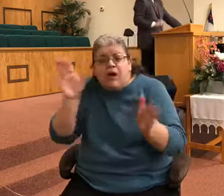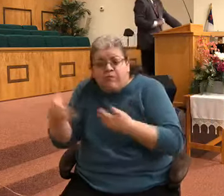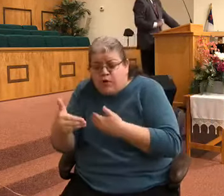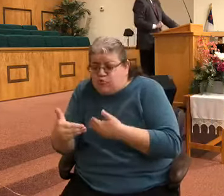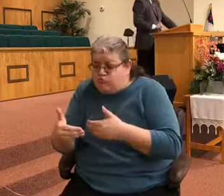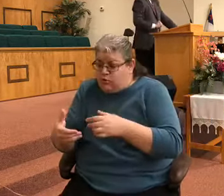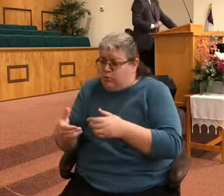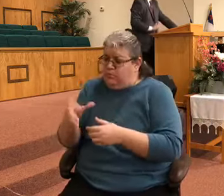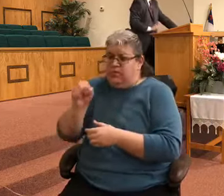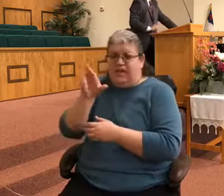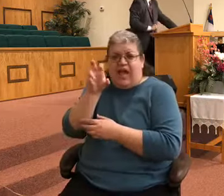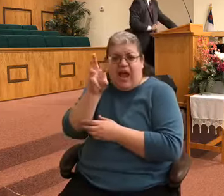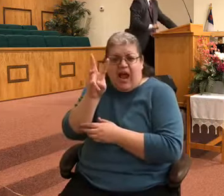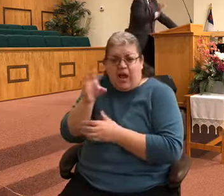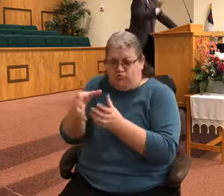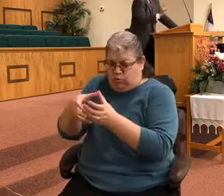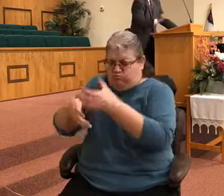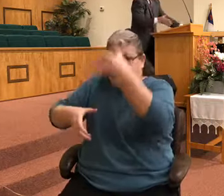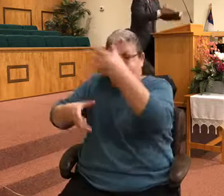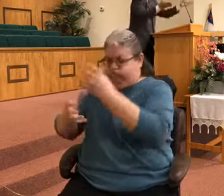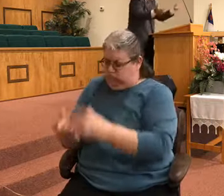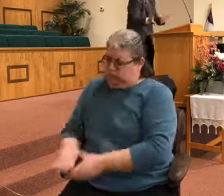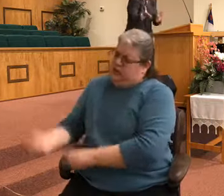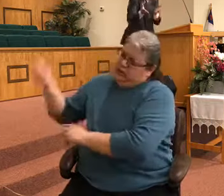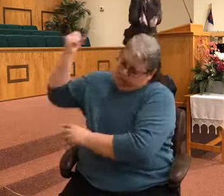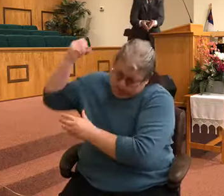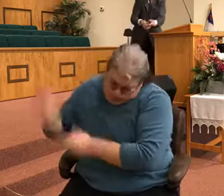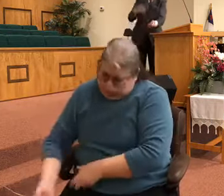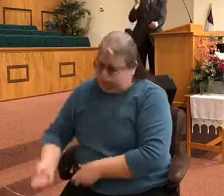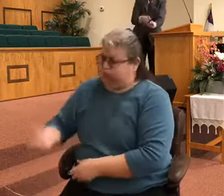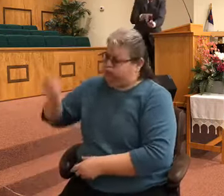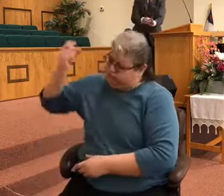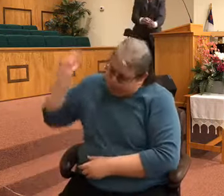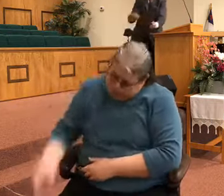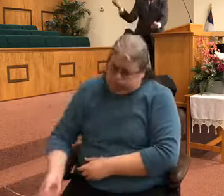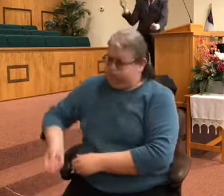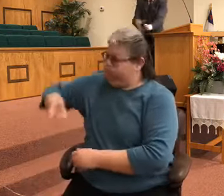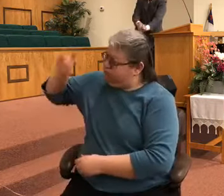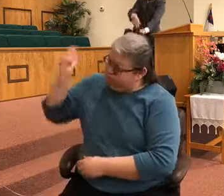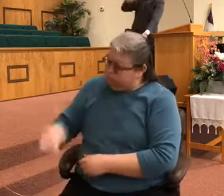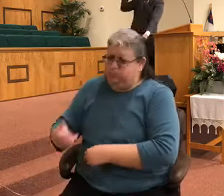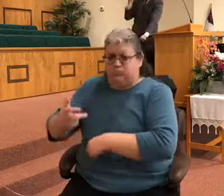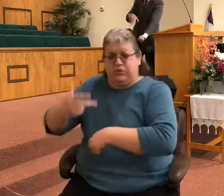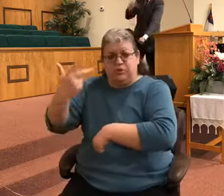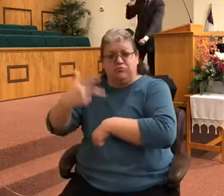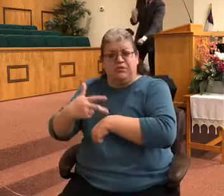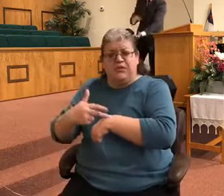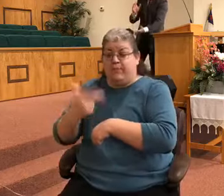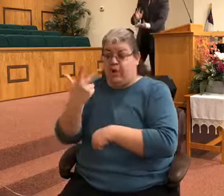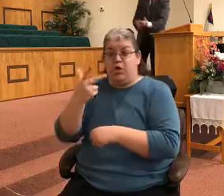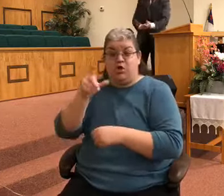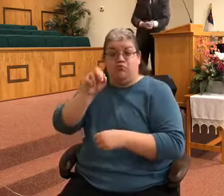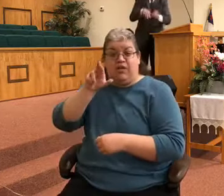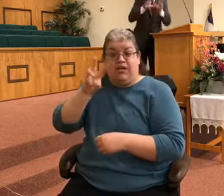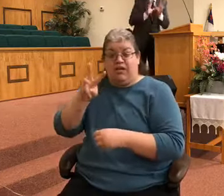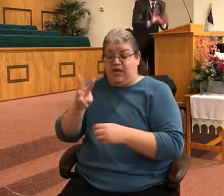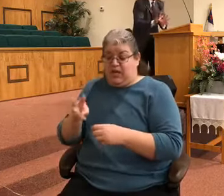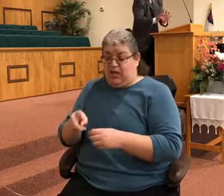arrows. And the Bible says he smote the ground three times. took three arrows and he shot them into the ground and he stained.